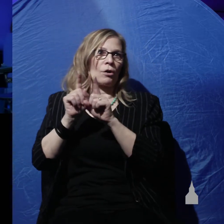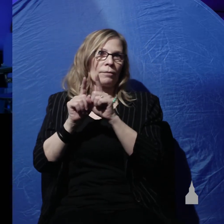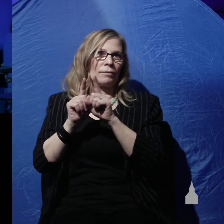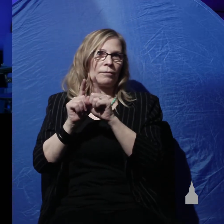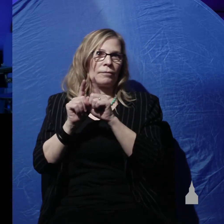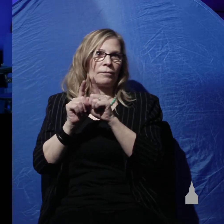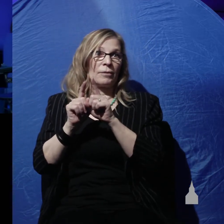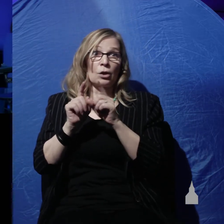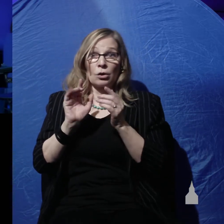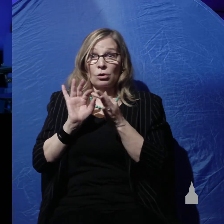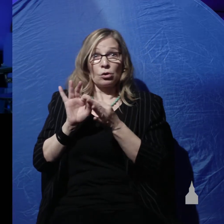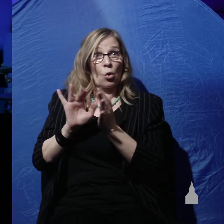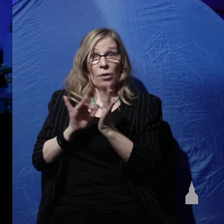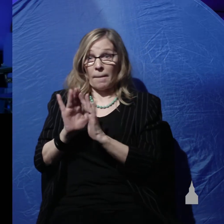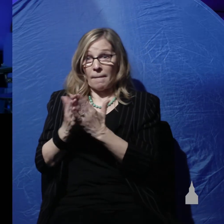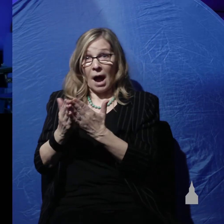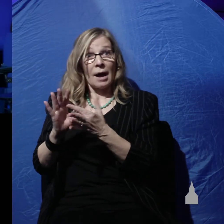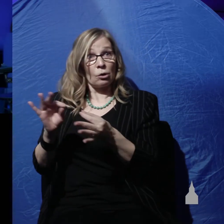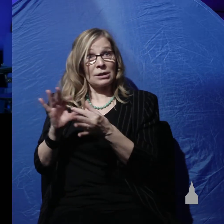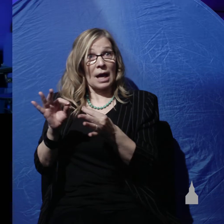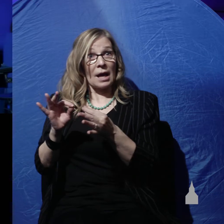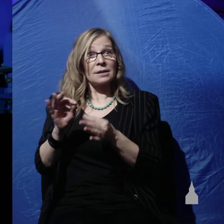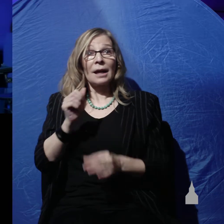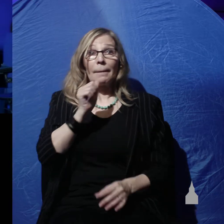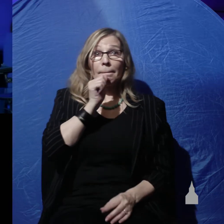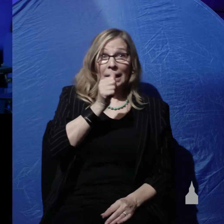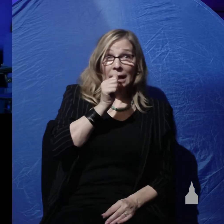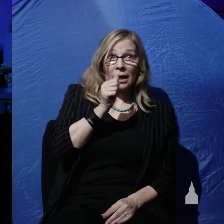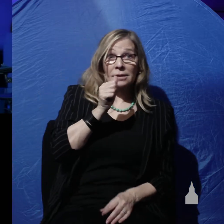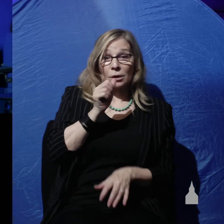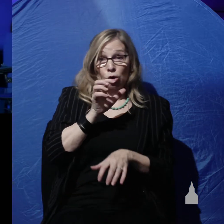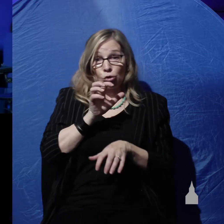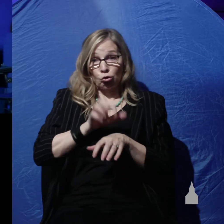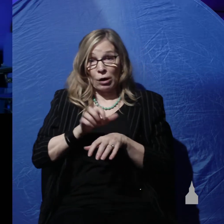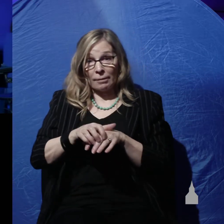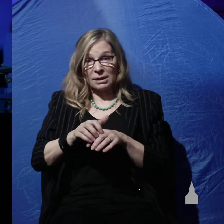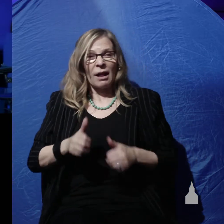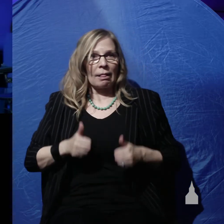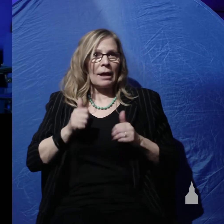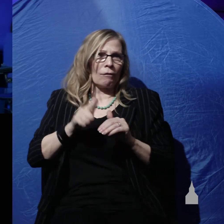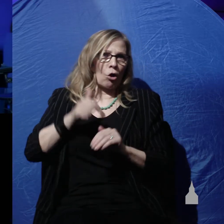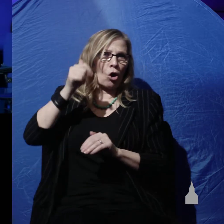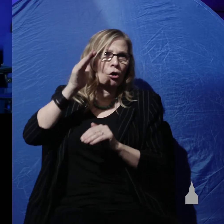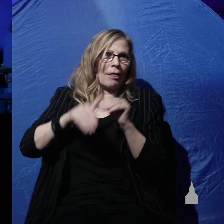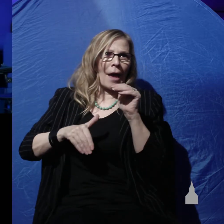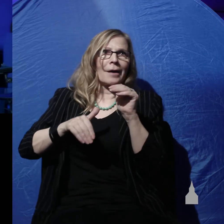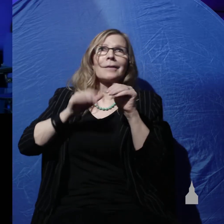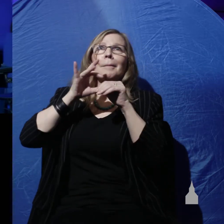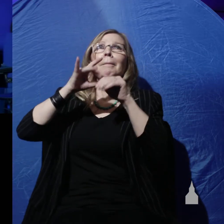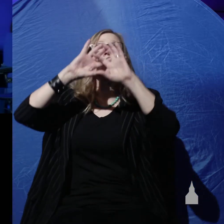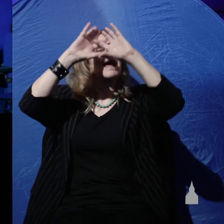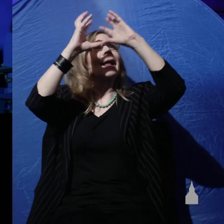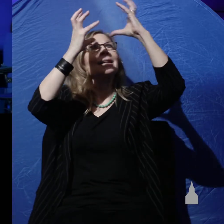existence longer than planets. And grapes have been in existence longer than galaxies by one day.